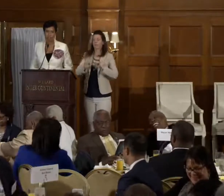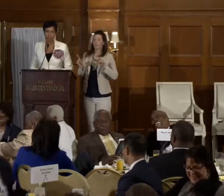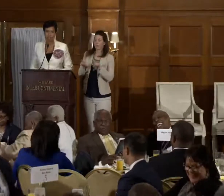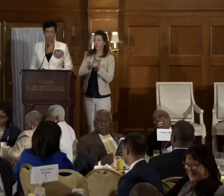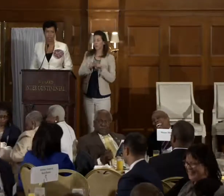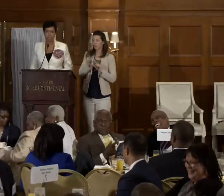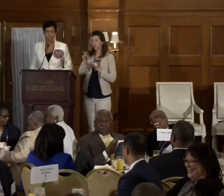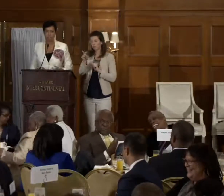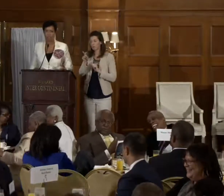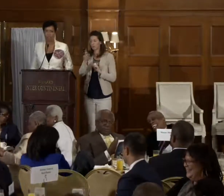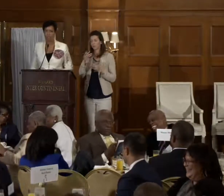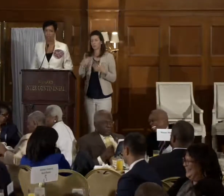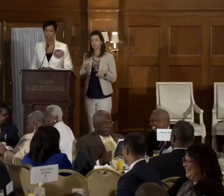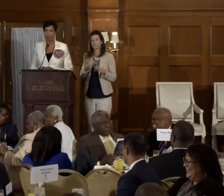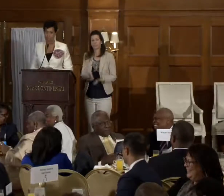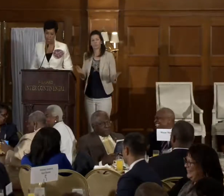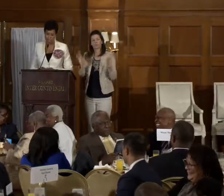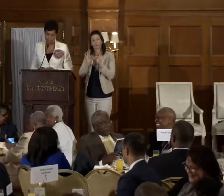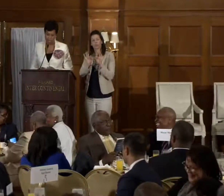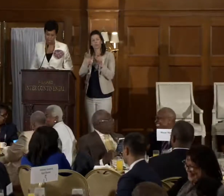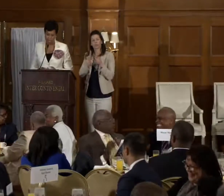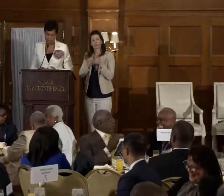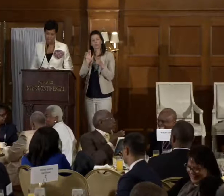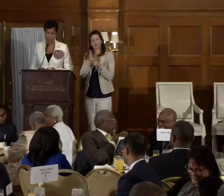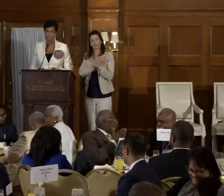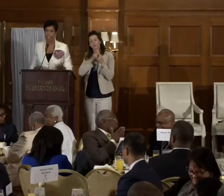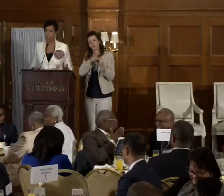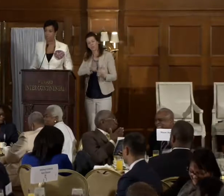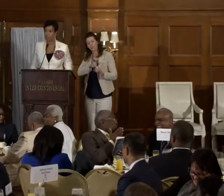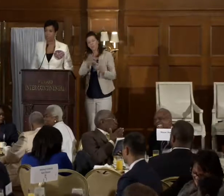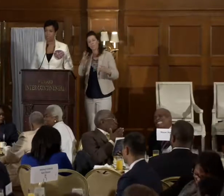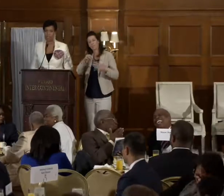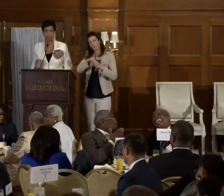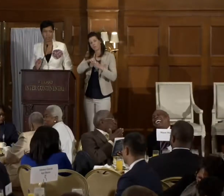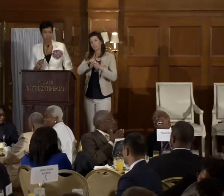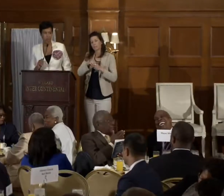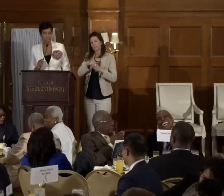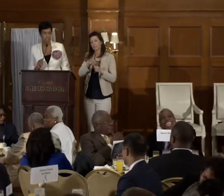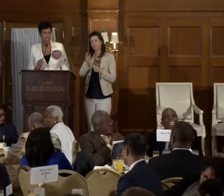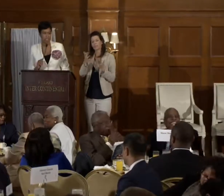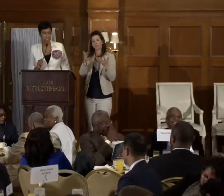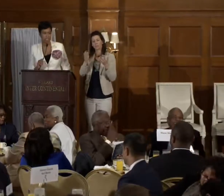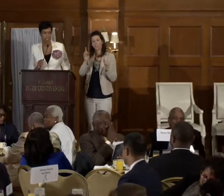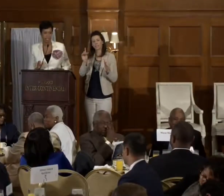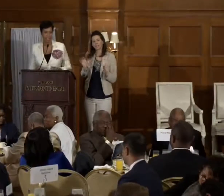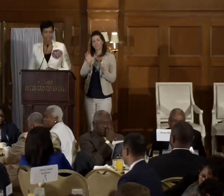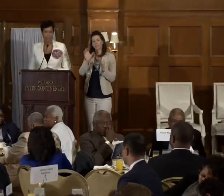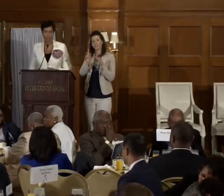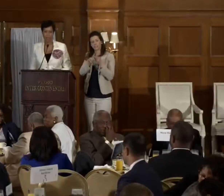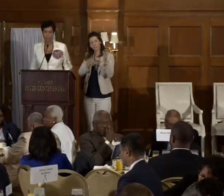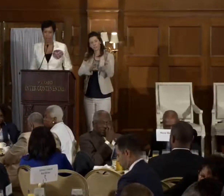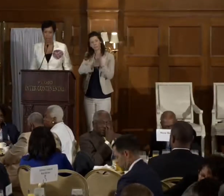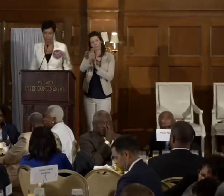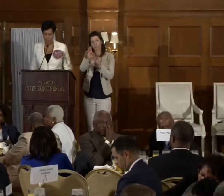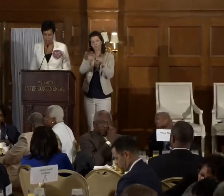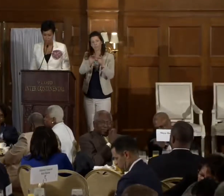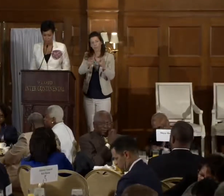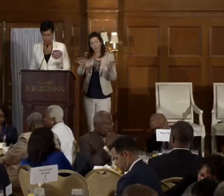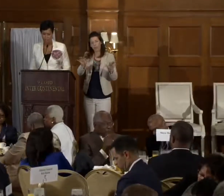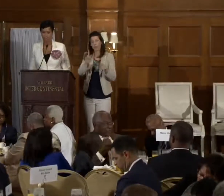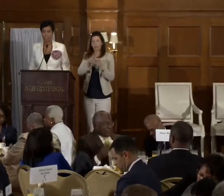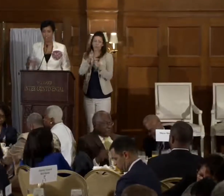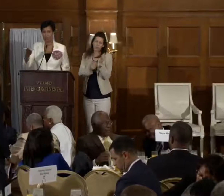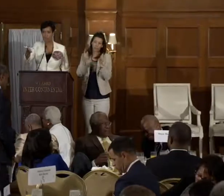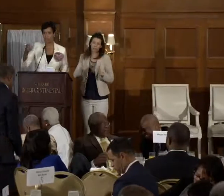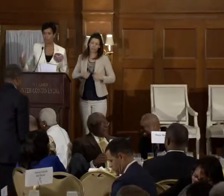important to really the fight that we are engaged in on making sure the prosperity of Washington, D.C. is spread to all Washingtonians.